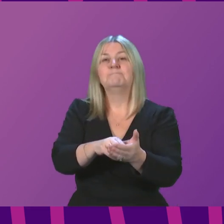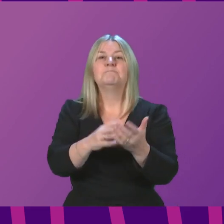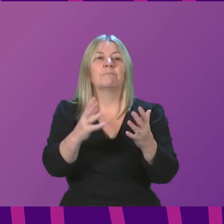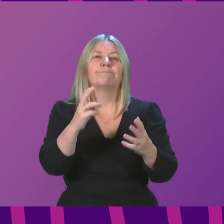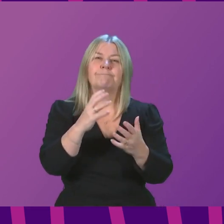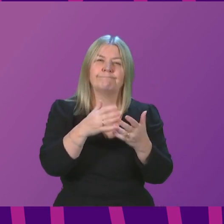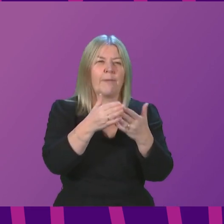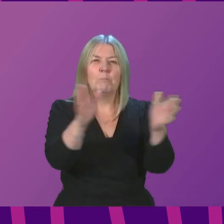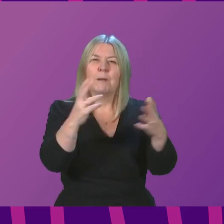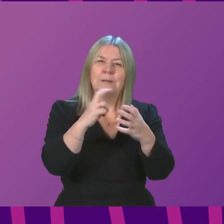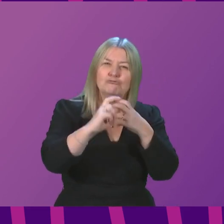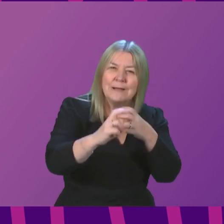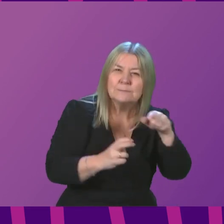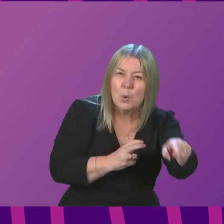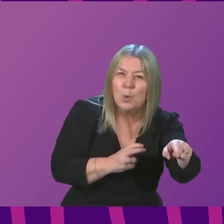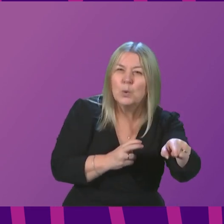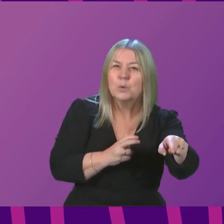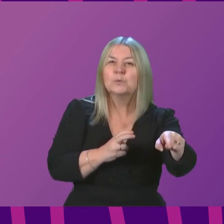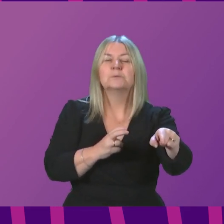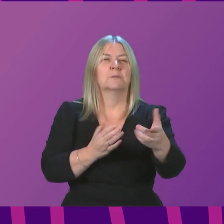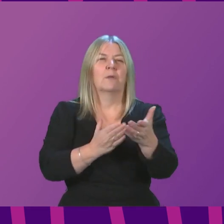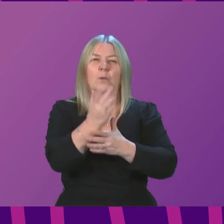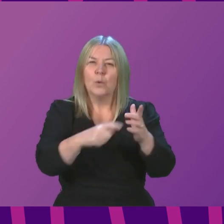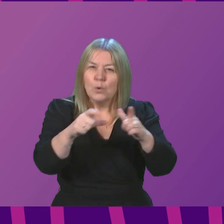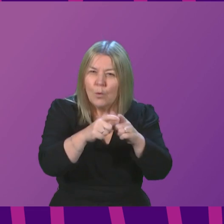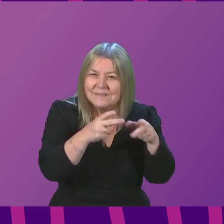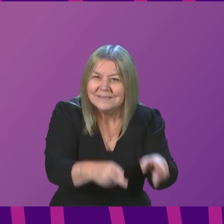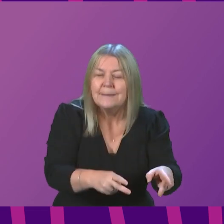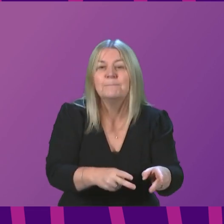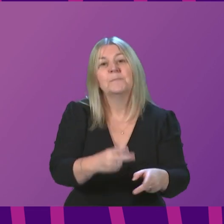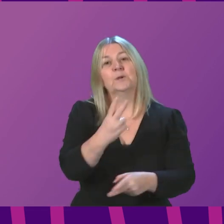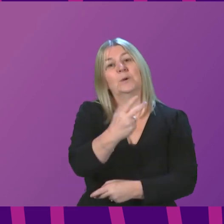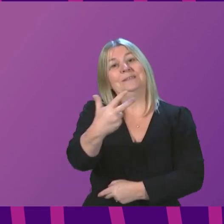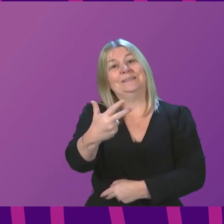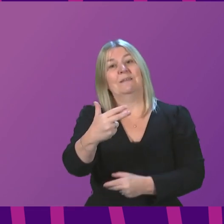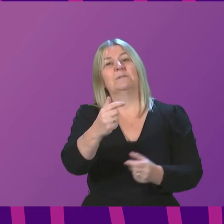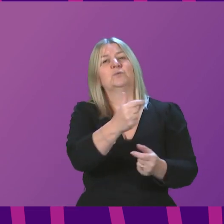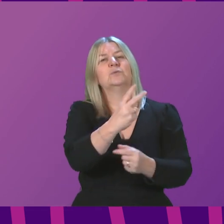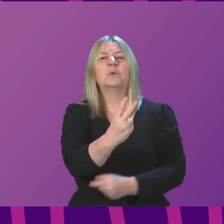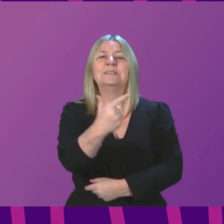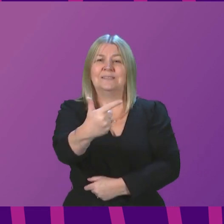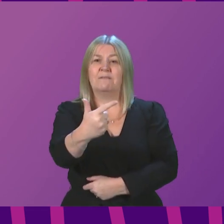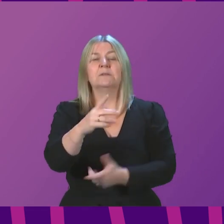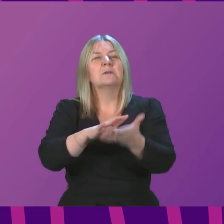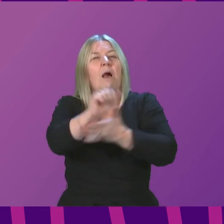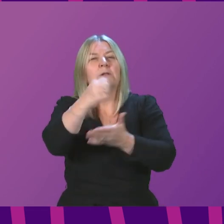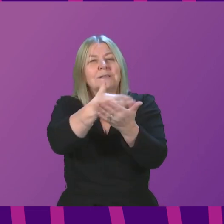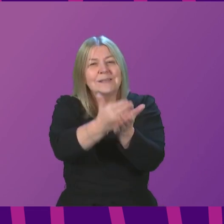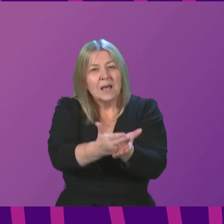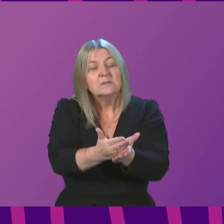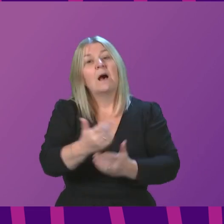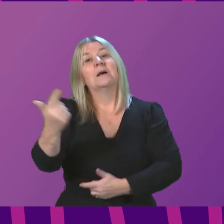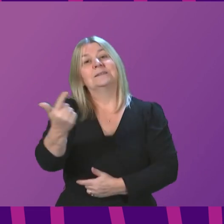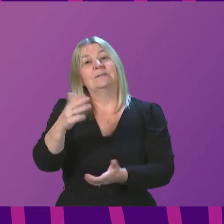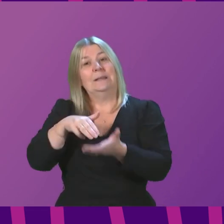transport providers through existing COVID support schemes. £27 million will go to the culture sector and a further £17